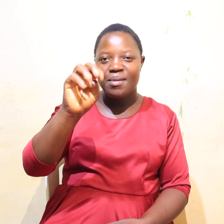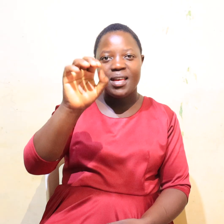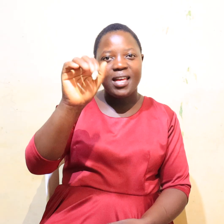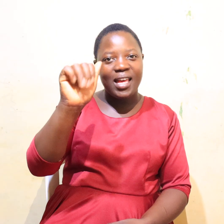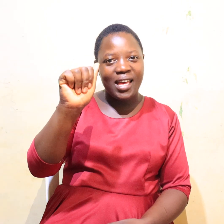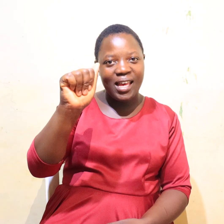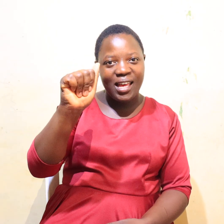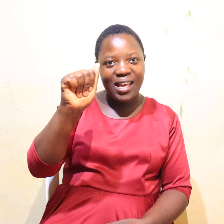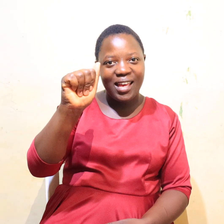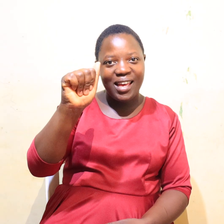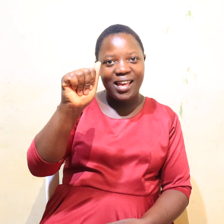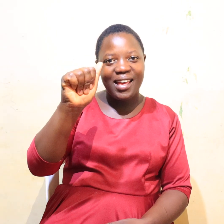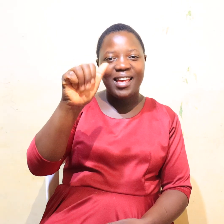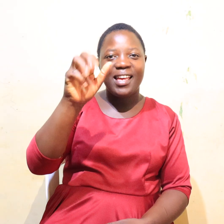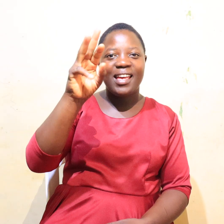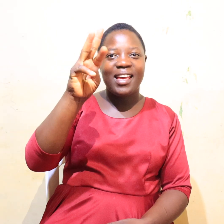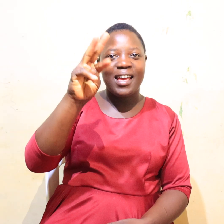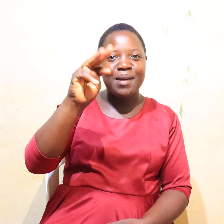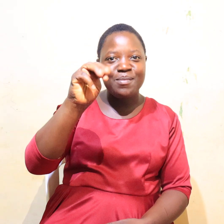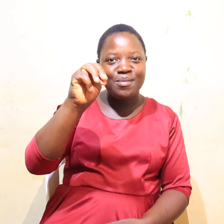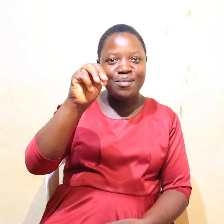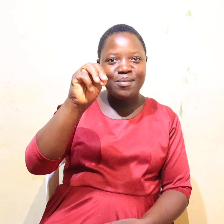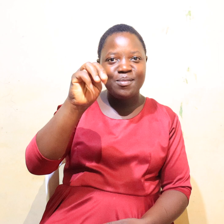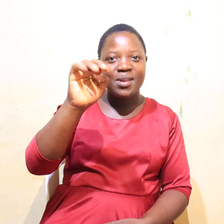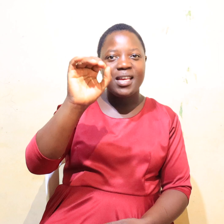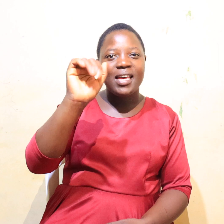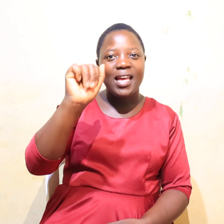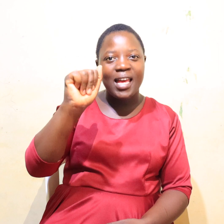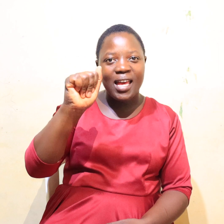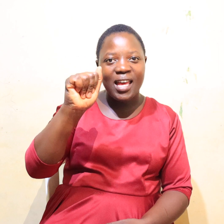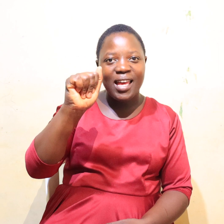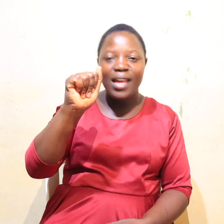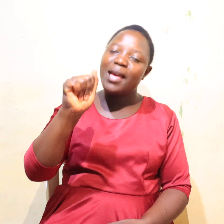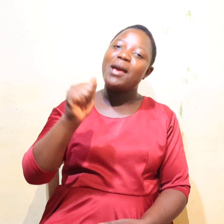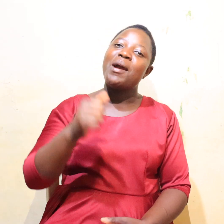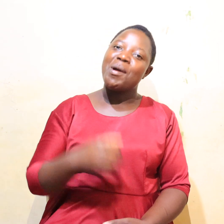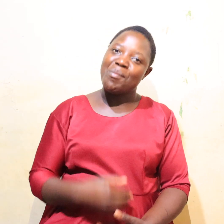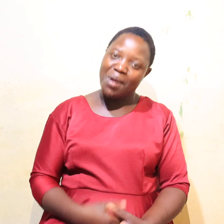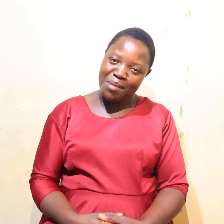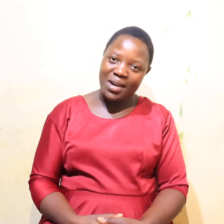A, M, A, Mama.